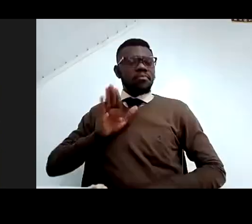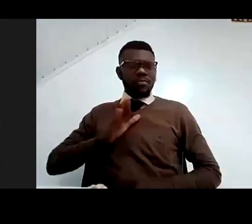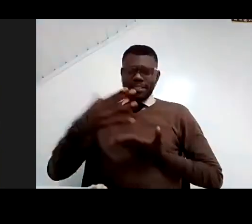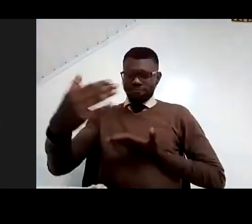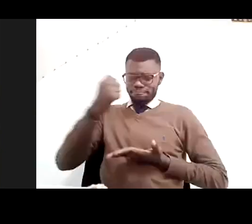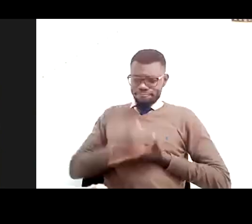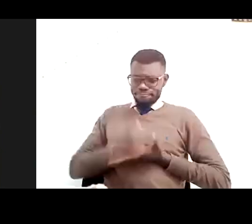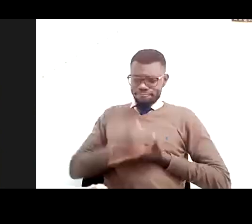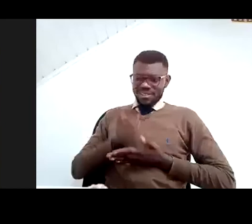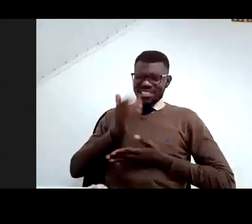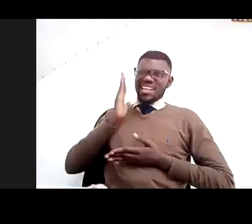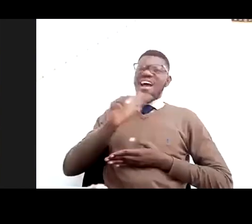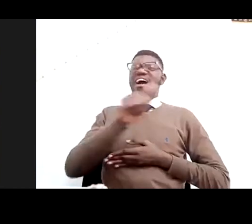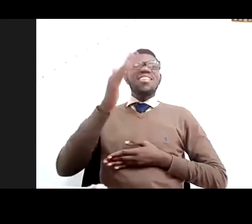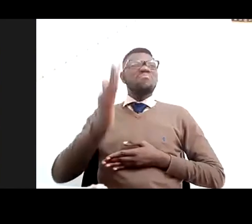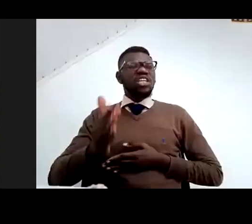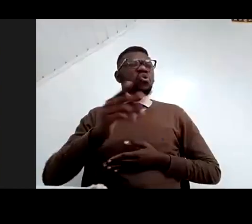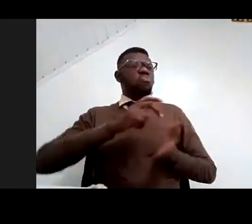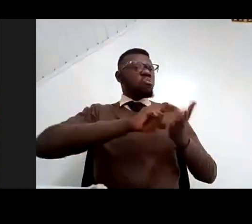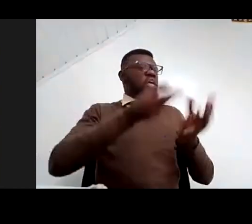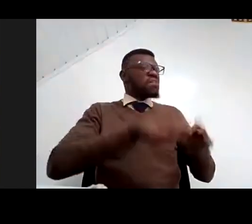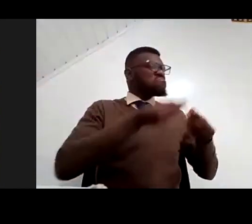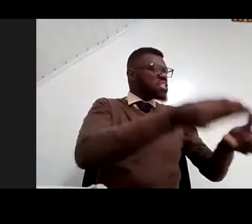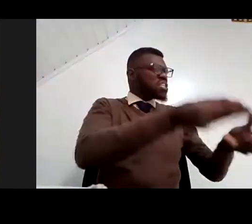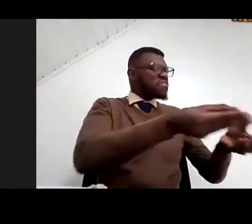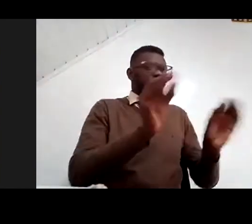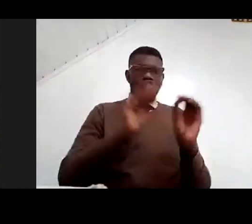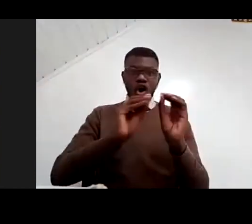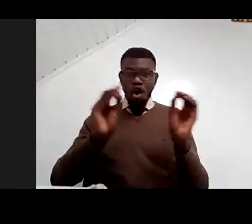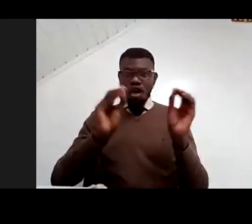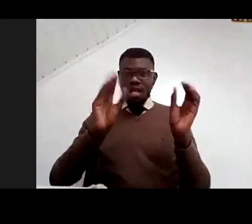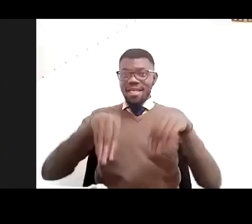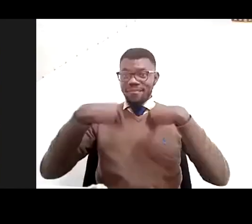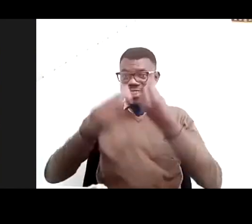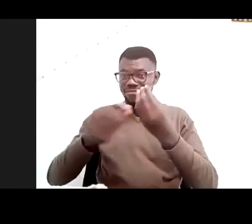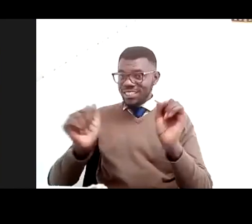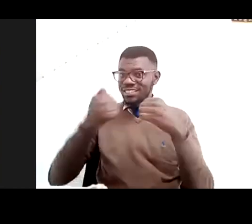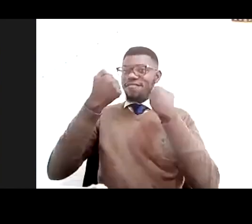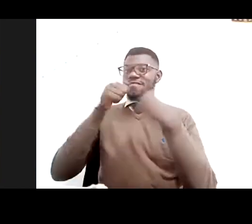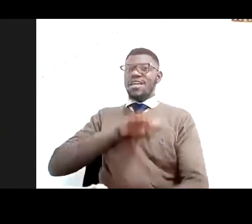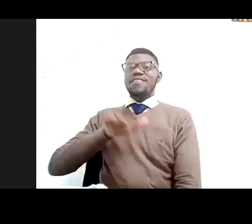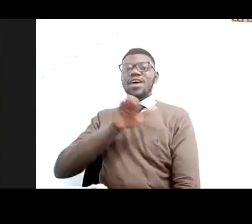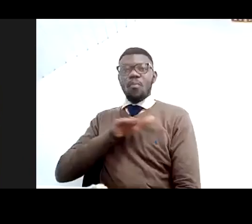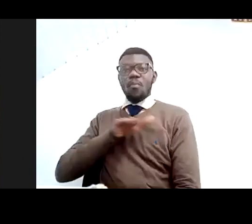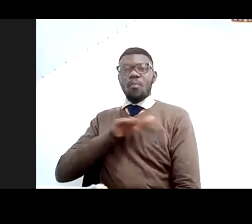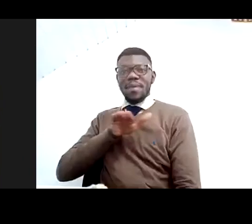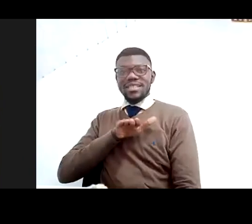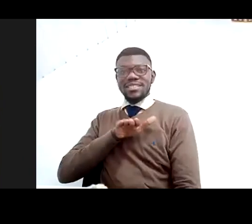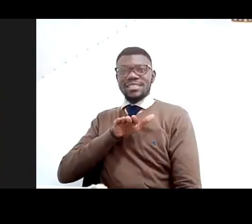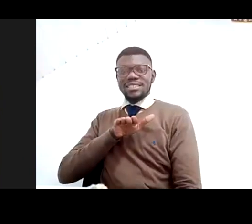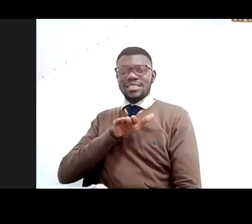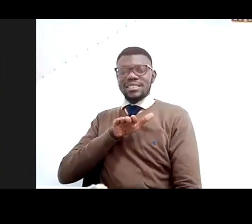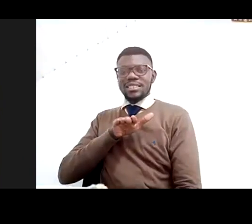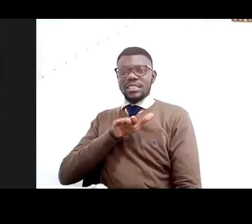not through a contractor. We're giving them a safe environment. We're giving them safe, uh, transport. We're, uh,